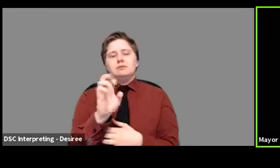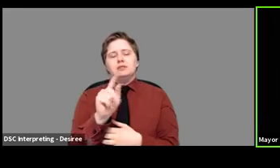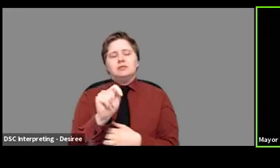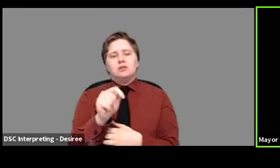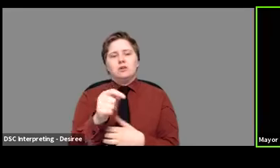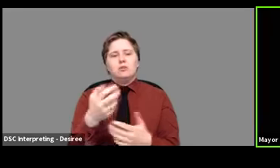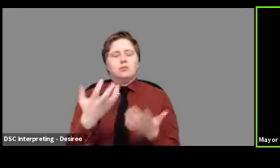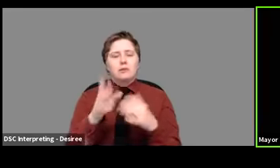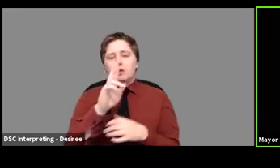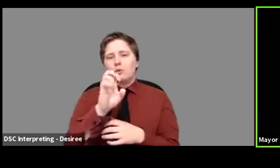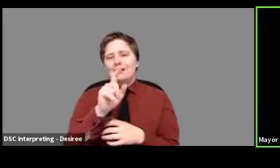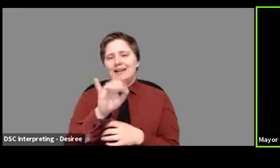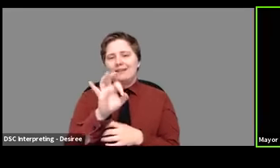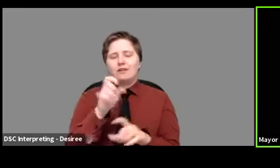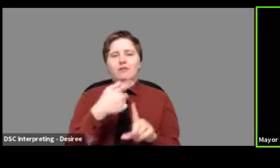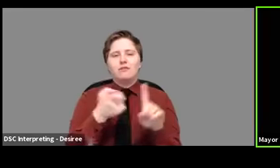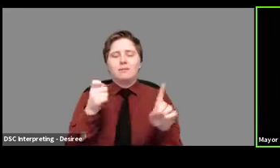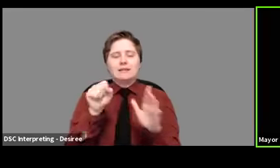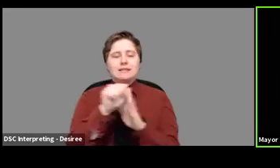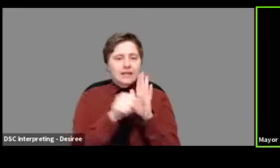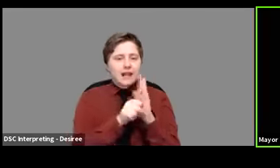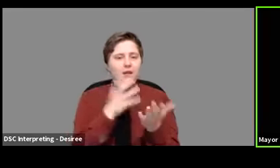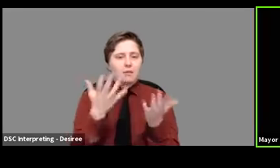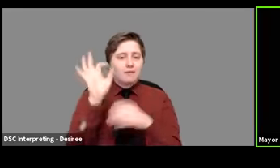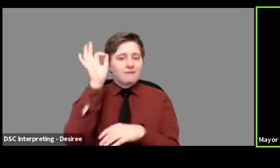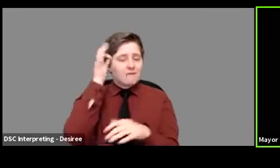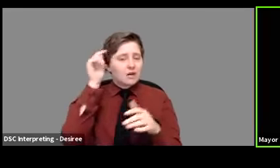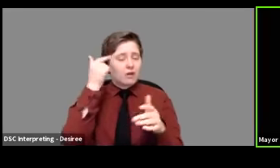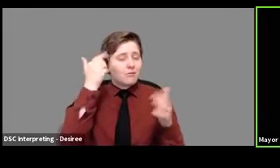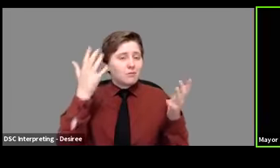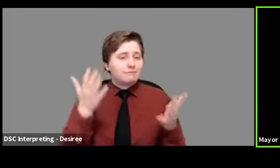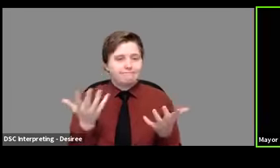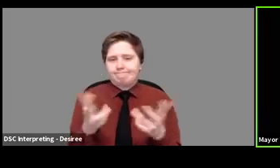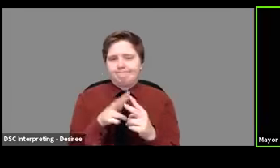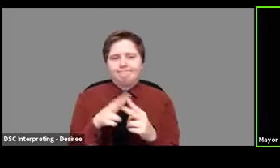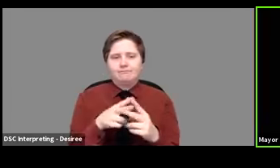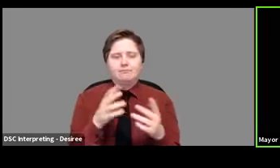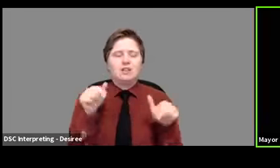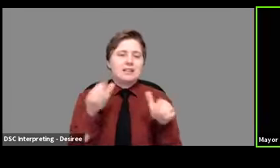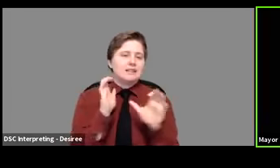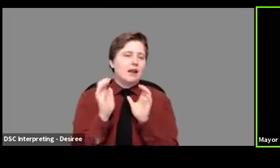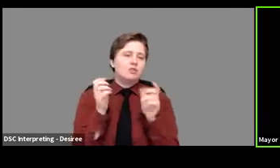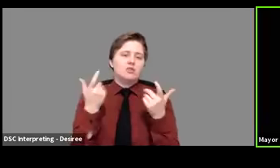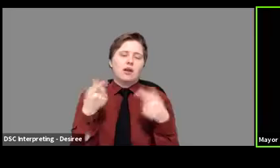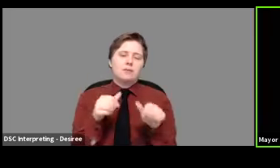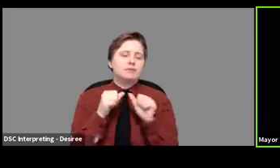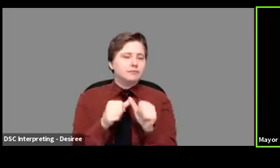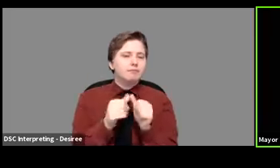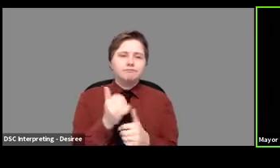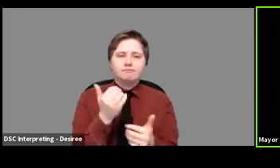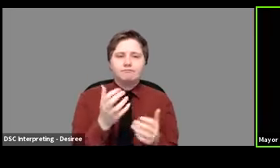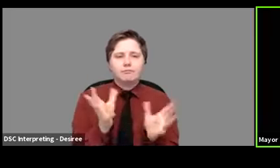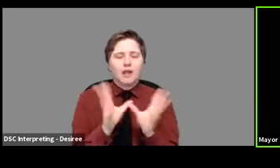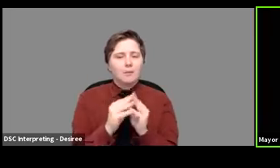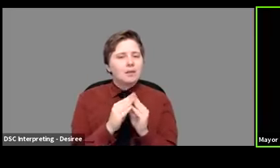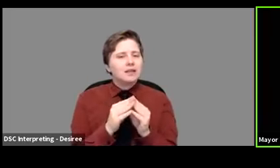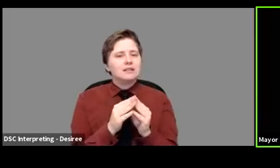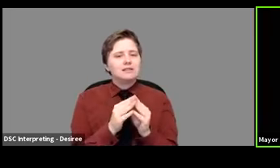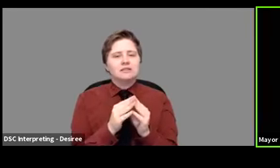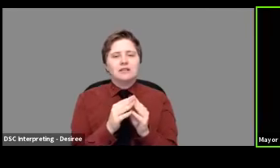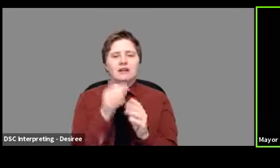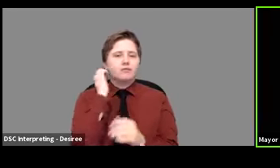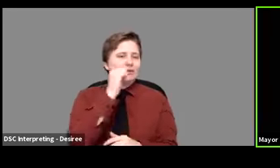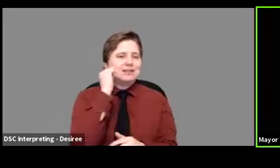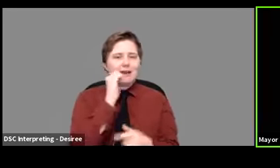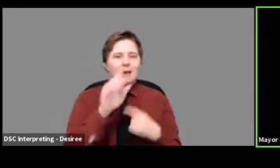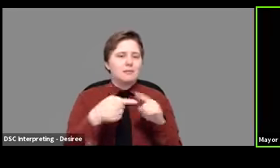from the state or federal government. Um, so look, those conversations are ongoing. They continue. There are meetings every